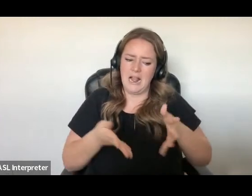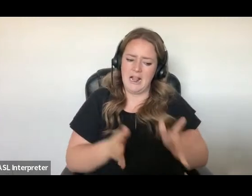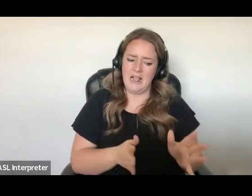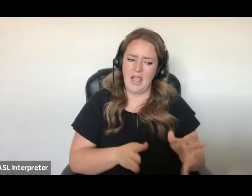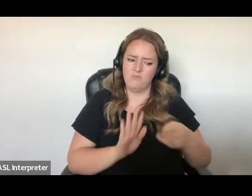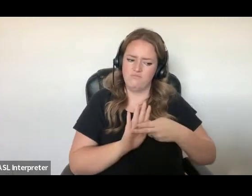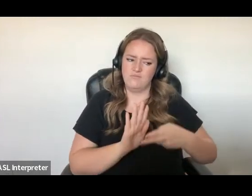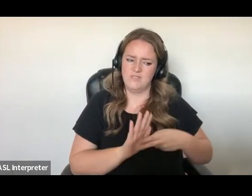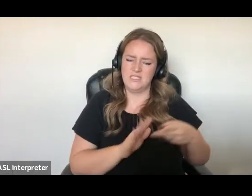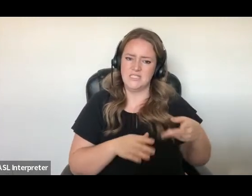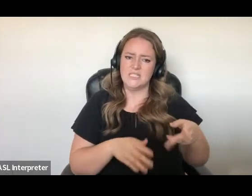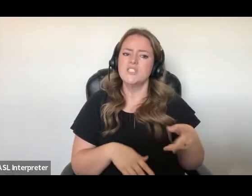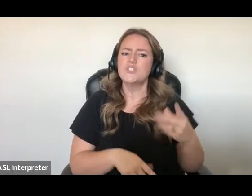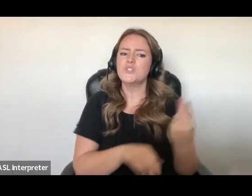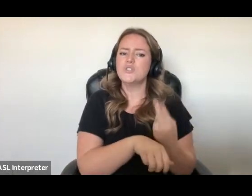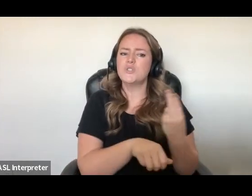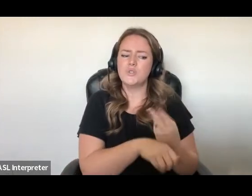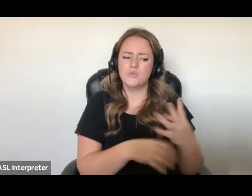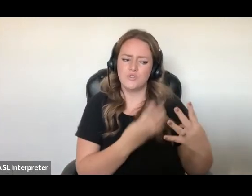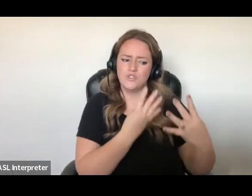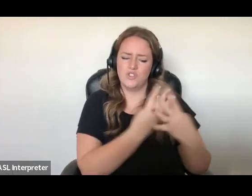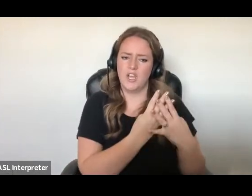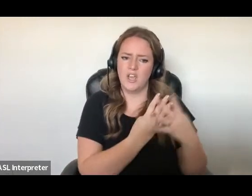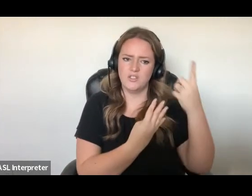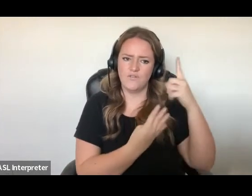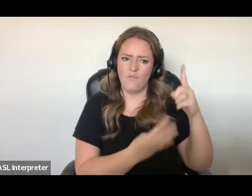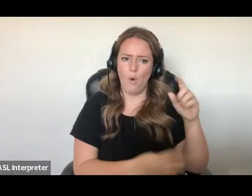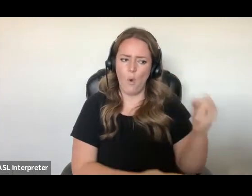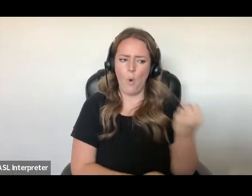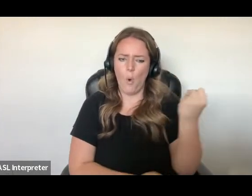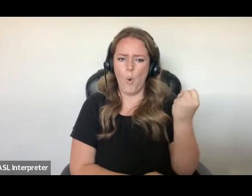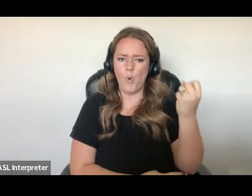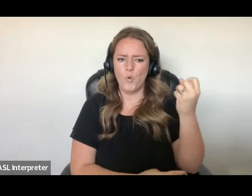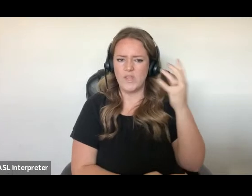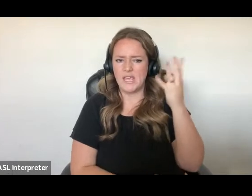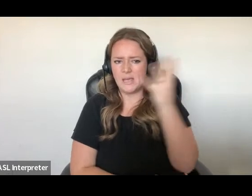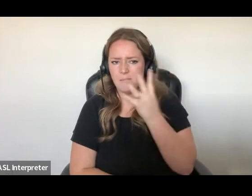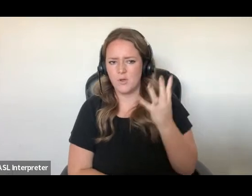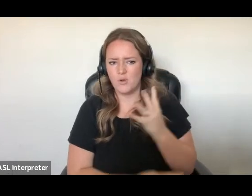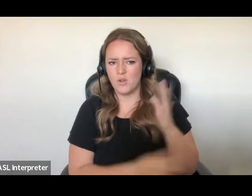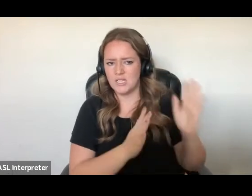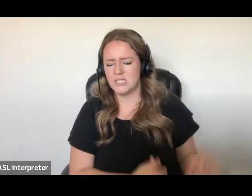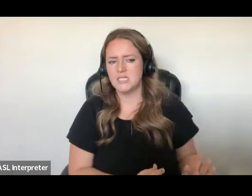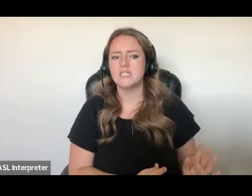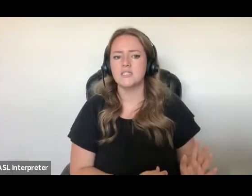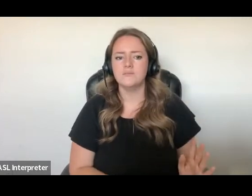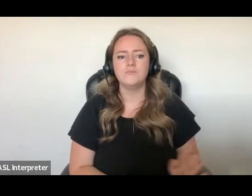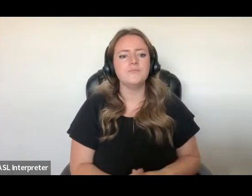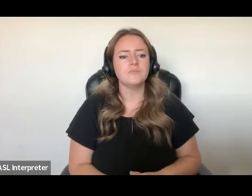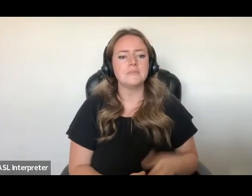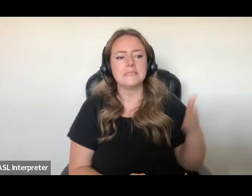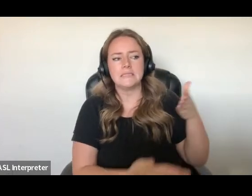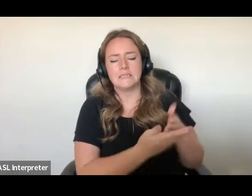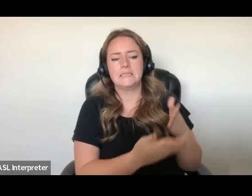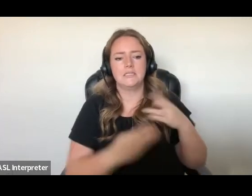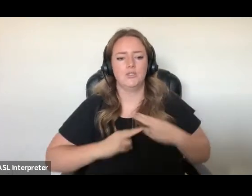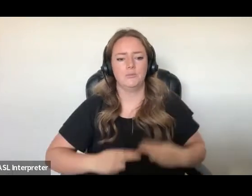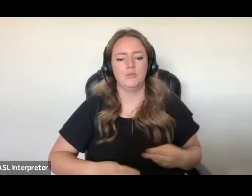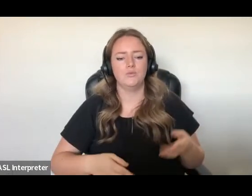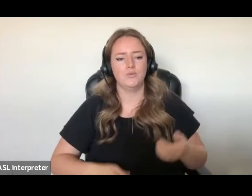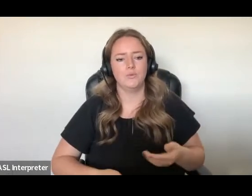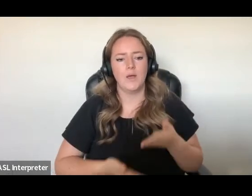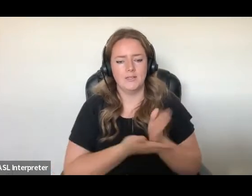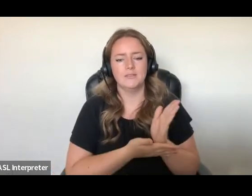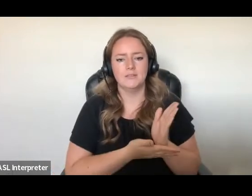immigration detention is a clear victory for human rights. With this decision, the province will stop its involvement and